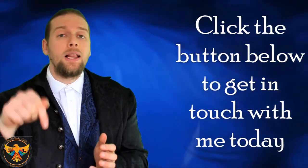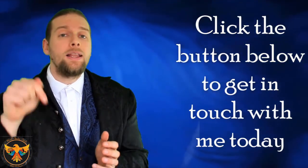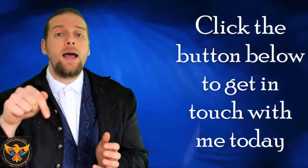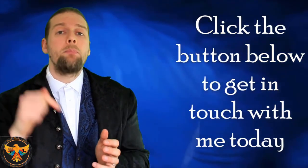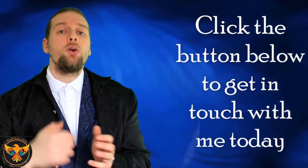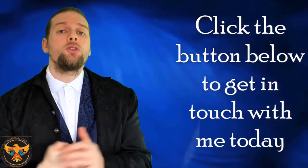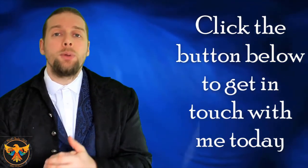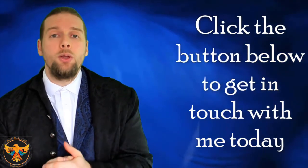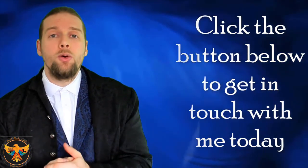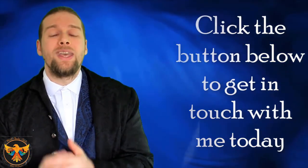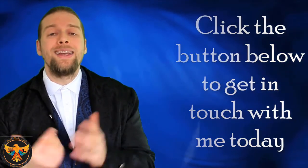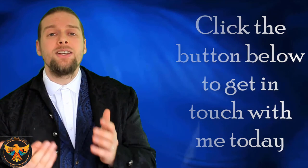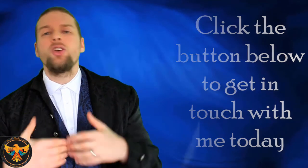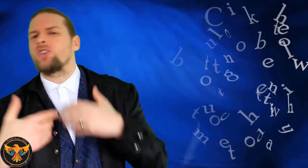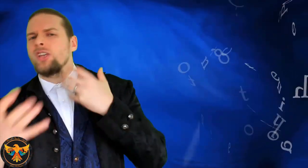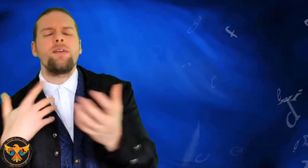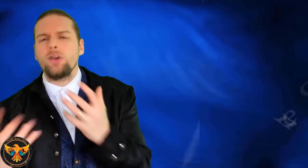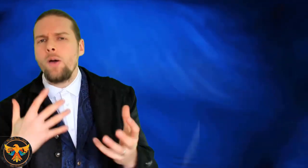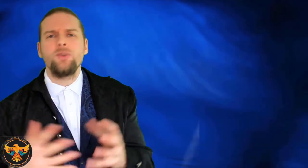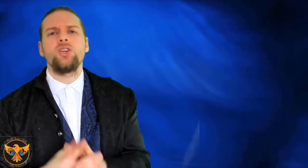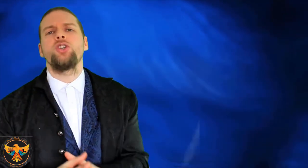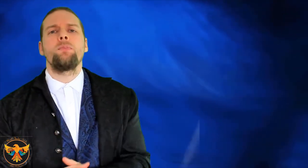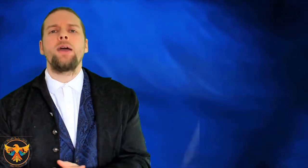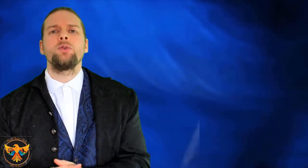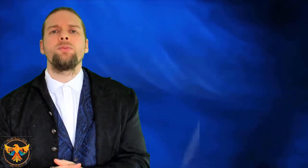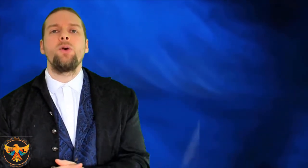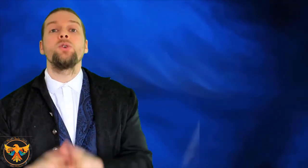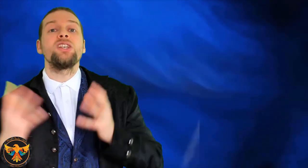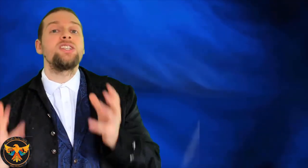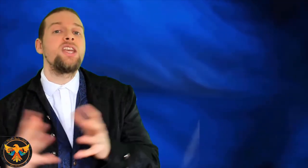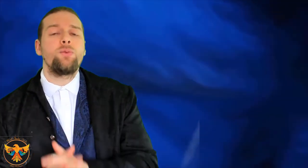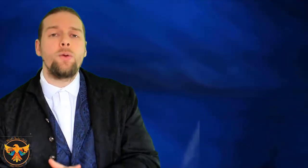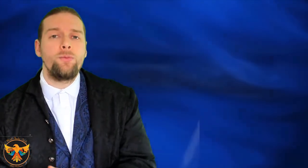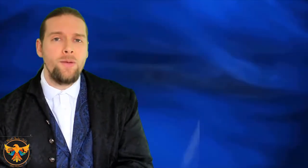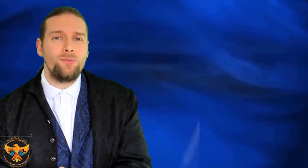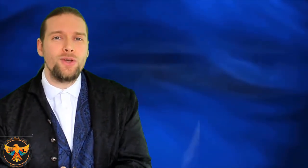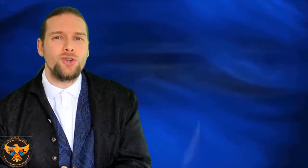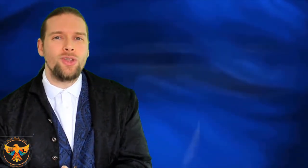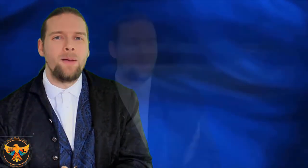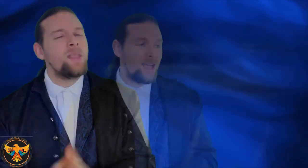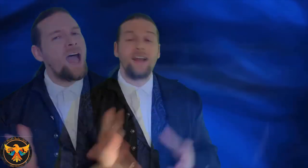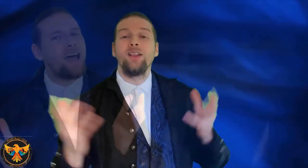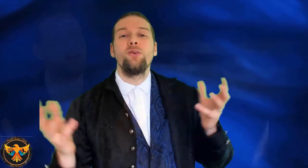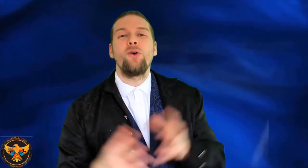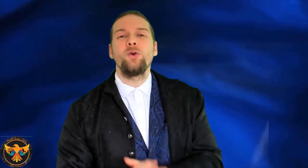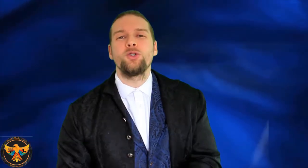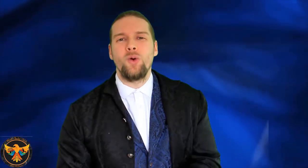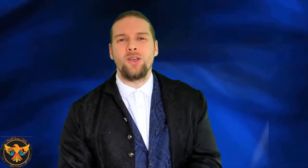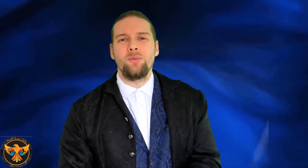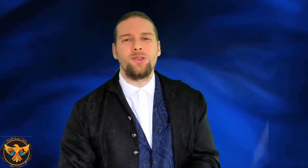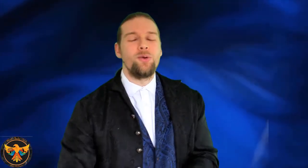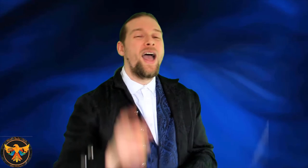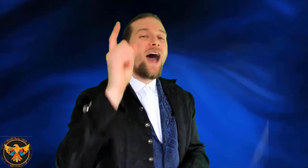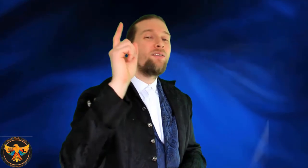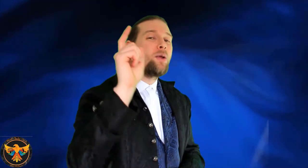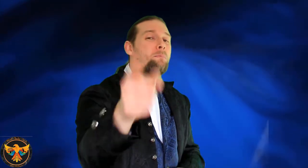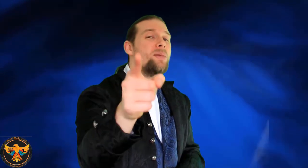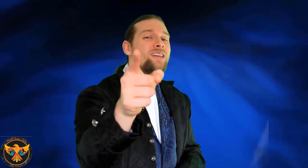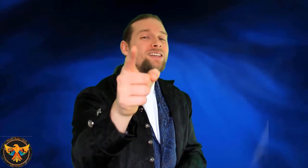click that box below. Get in touch. Let's have a conversation backwards and forwards and see if we're a fit for each other. And I look forward to working with you. Have an amazing